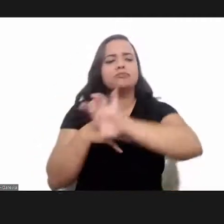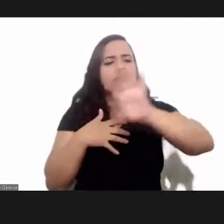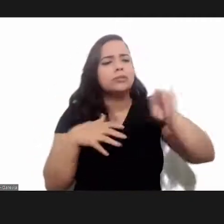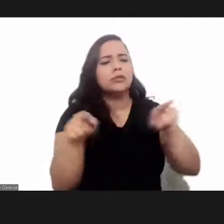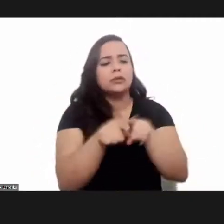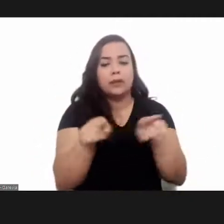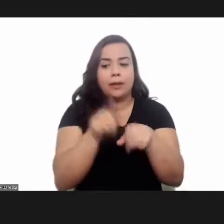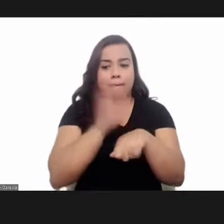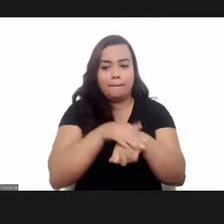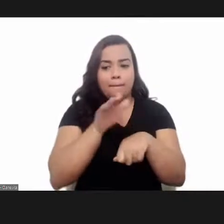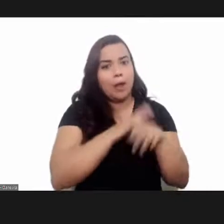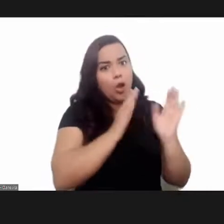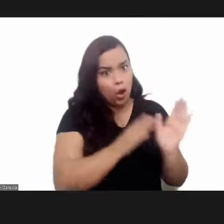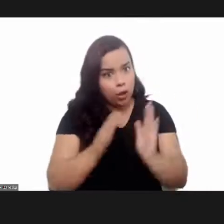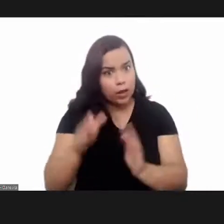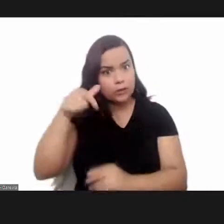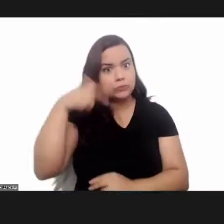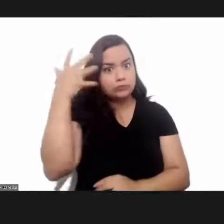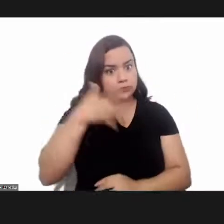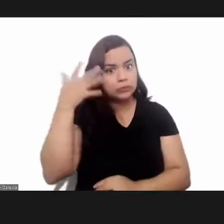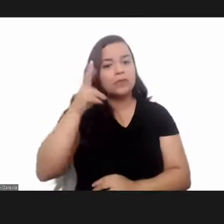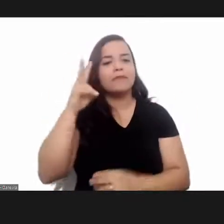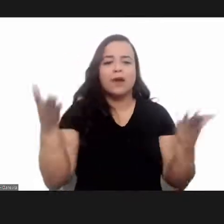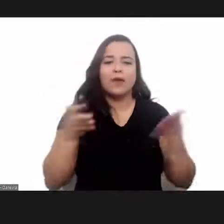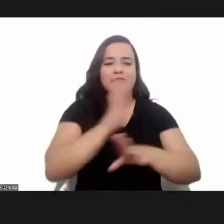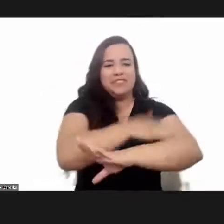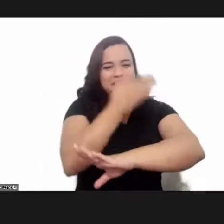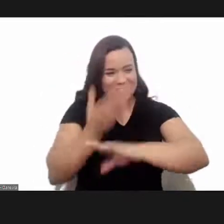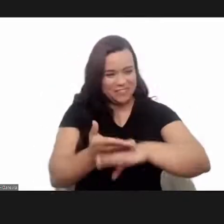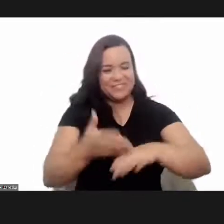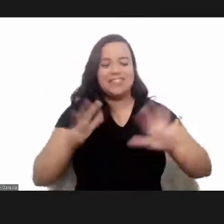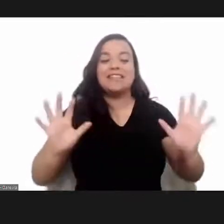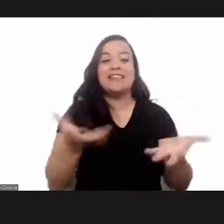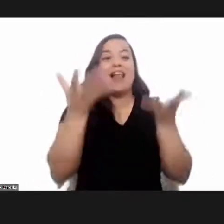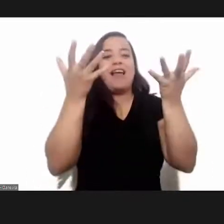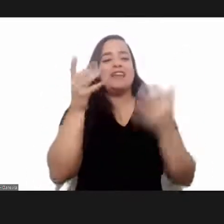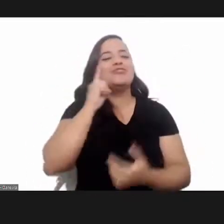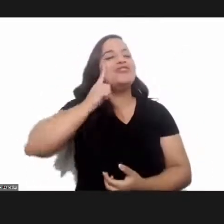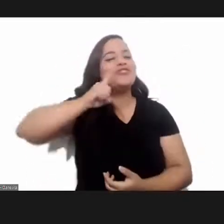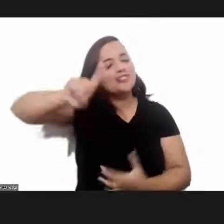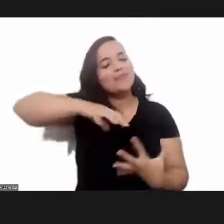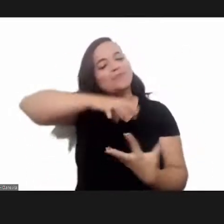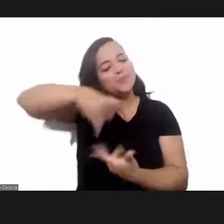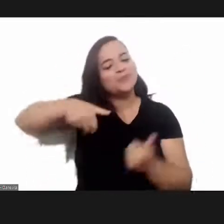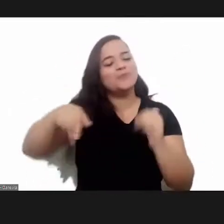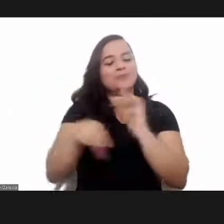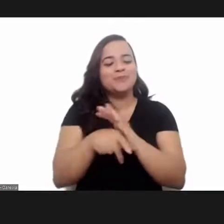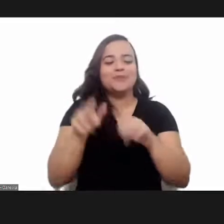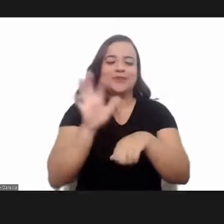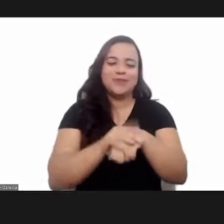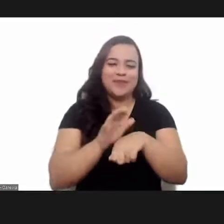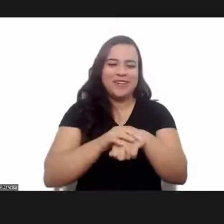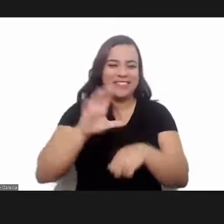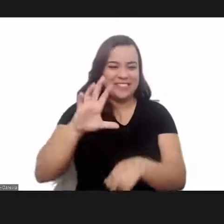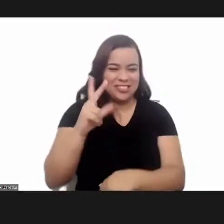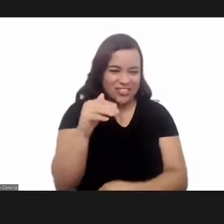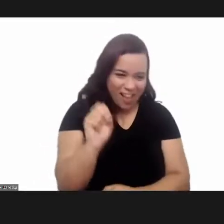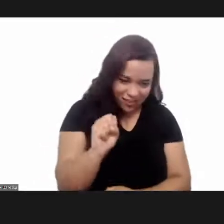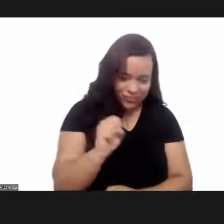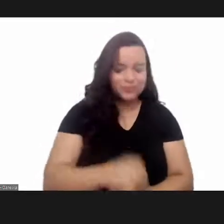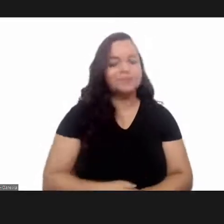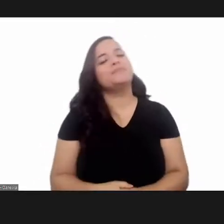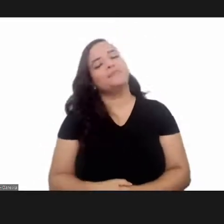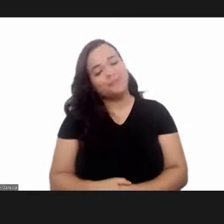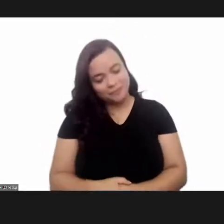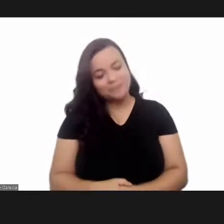seminar, which will take place throughout the day, celebrating World Chagas Disease Day.